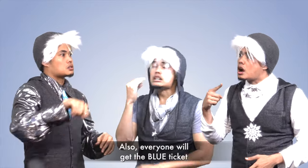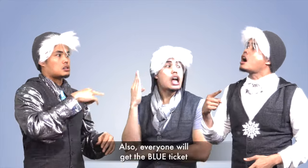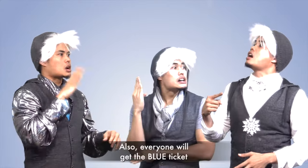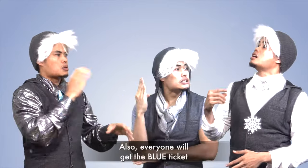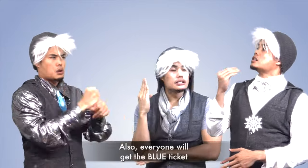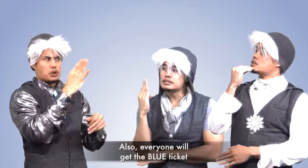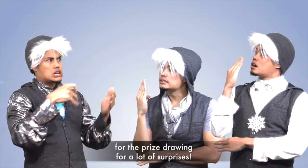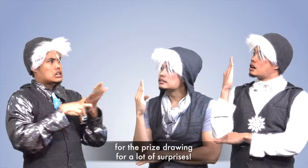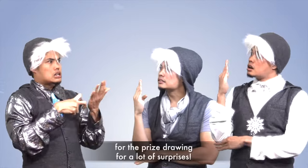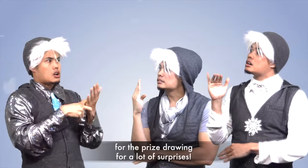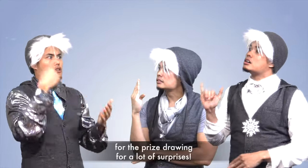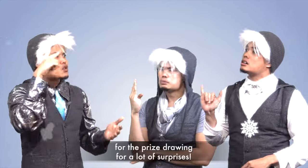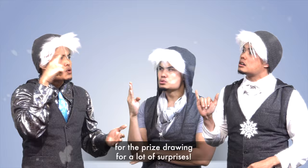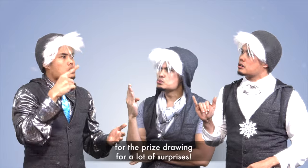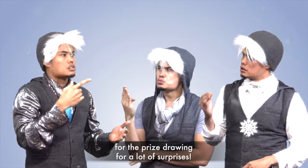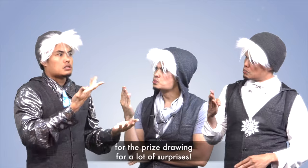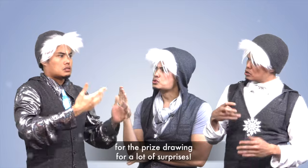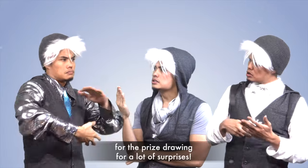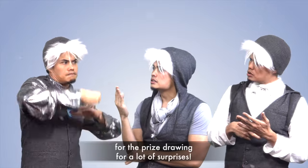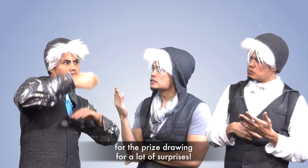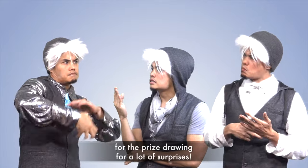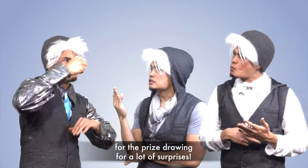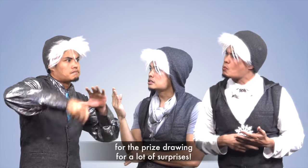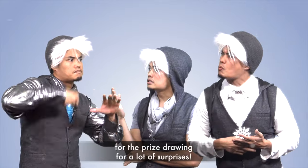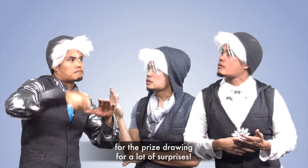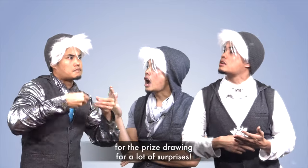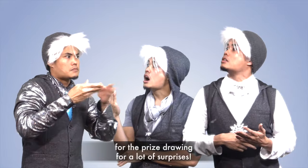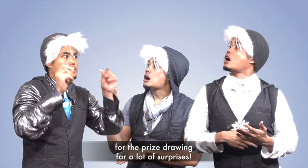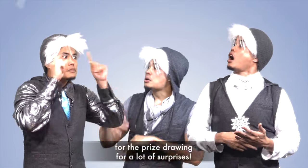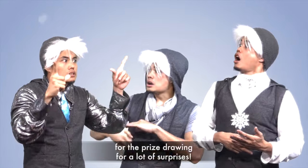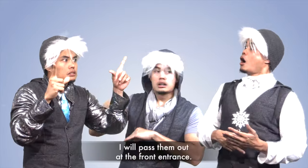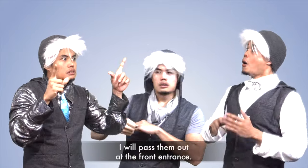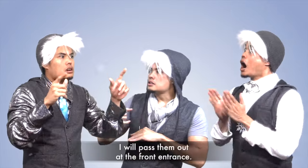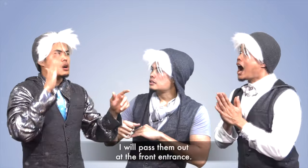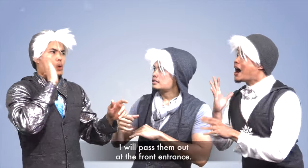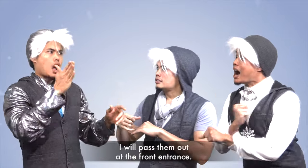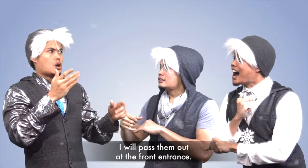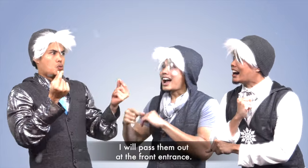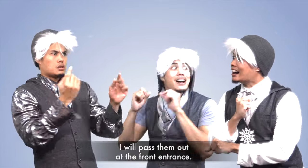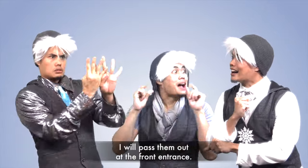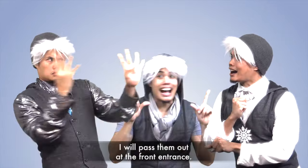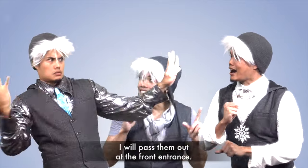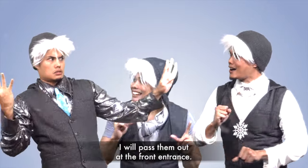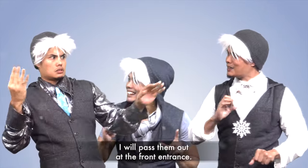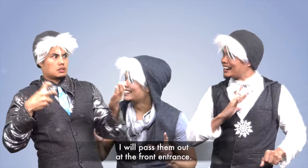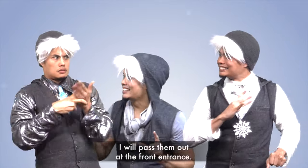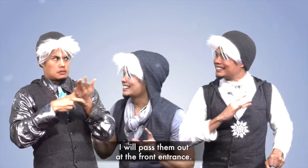and everyone will be getting a blue ticket for the drawing surprises with lots of surprises. I will pass them out at